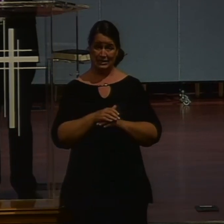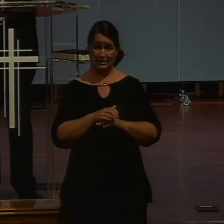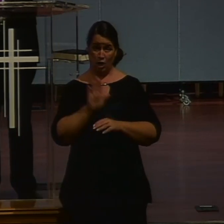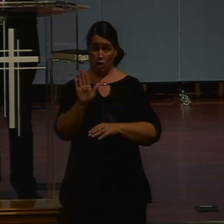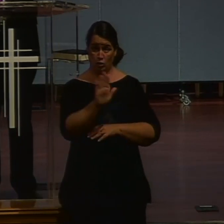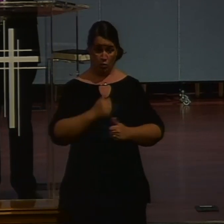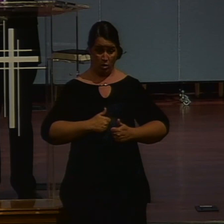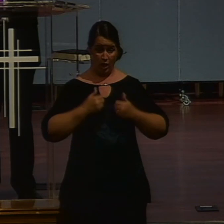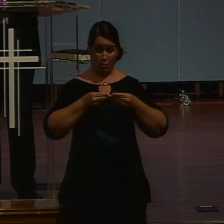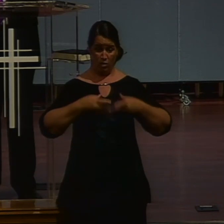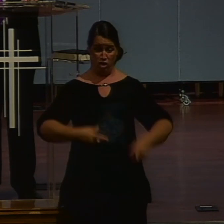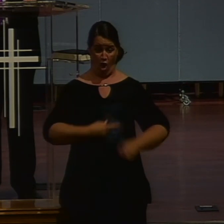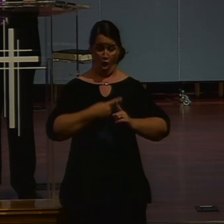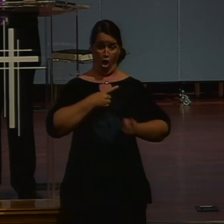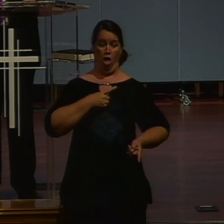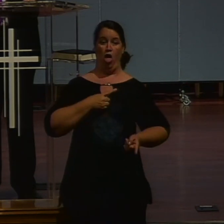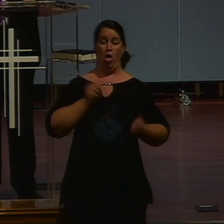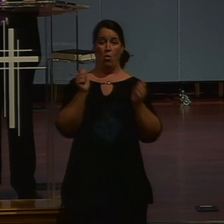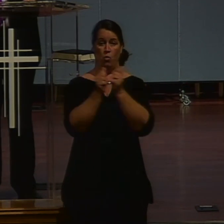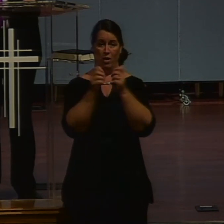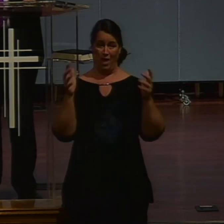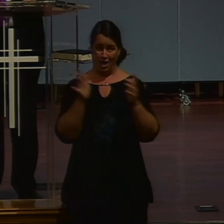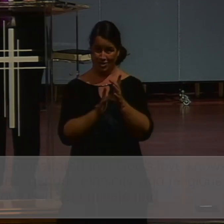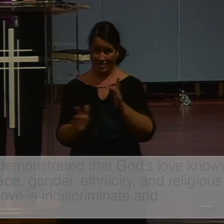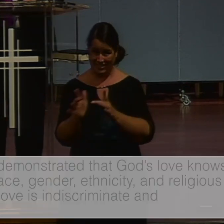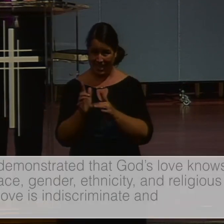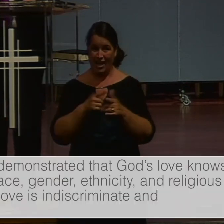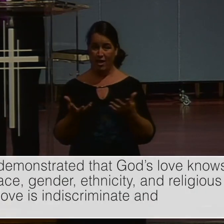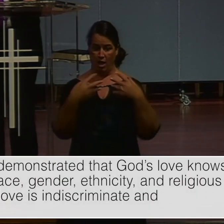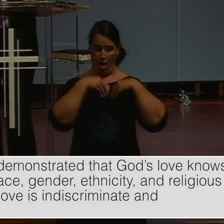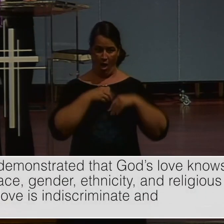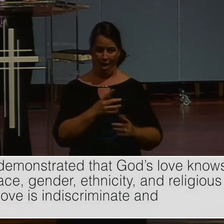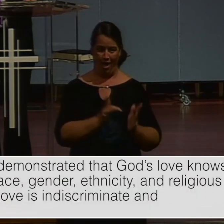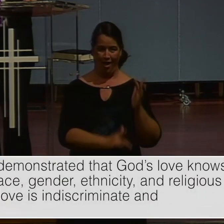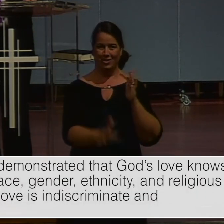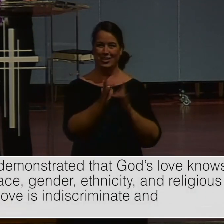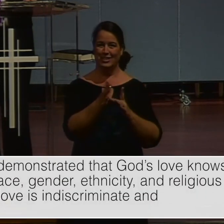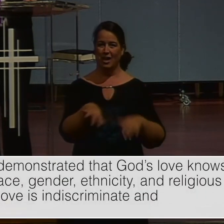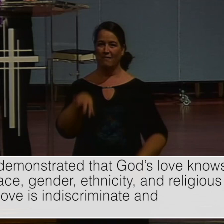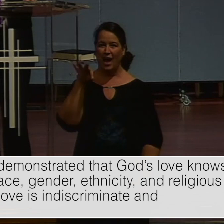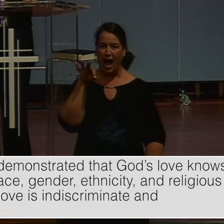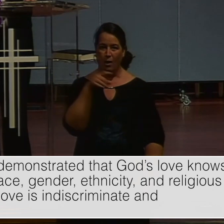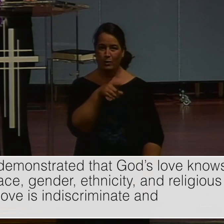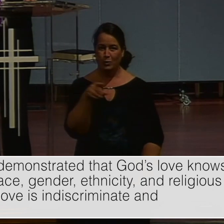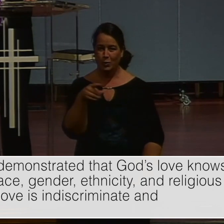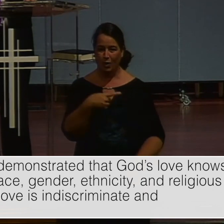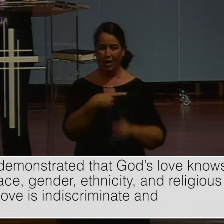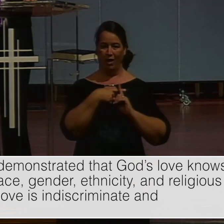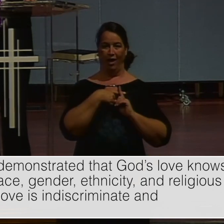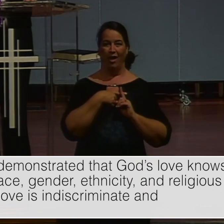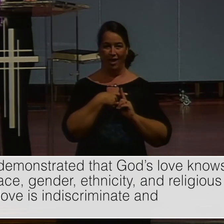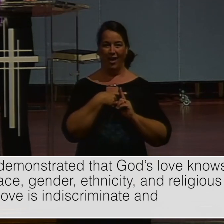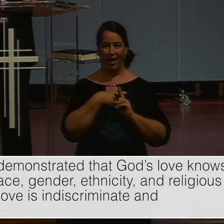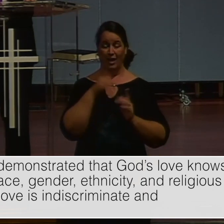our life lost until Jesus found us. So John MacArthur said of today's text, Jesus revelation of himself to this woman